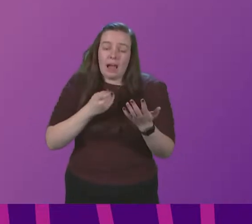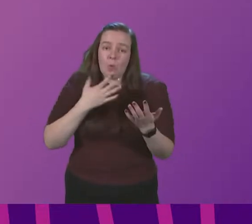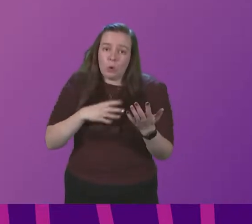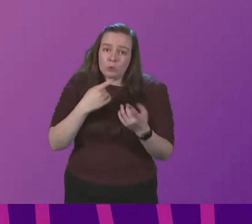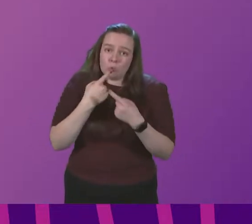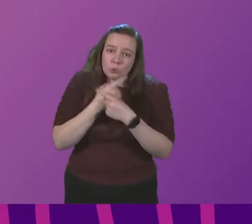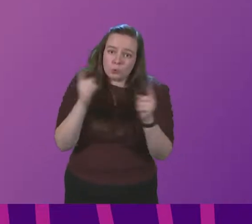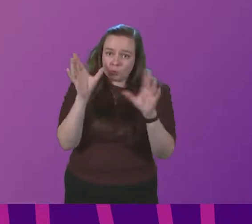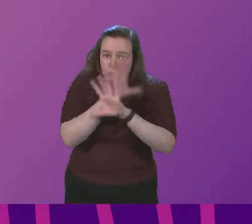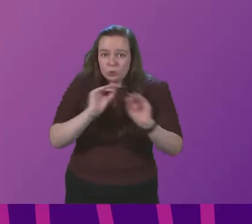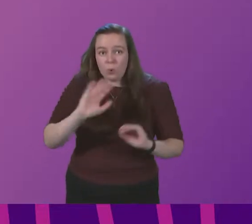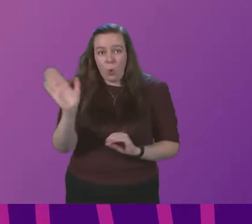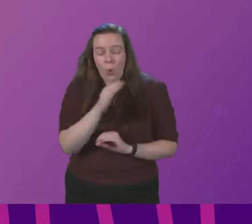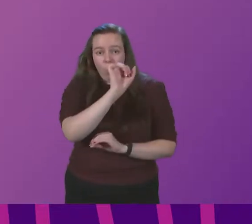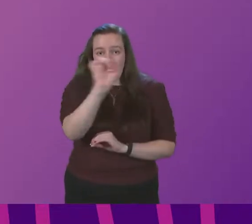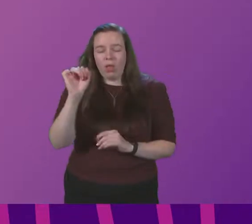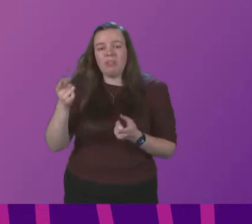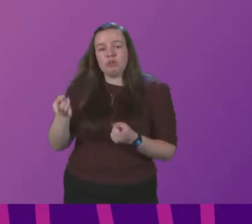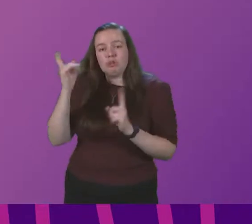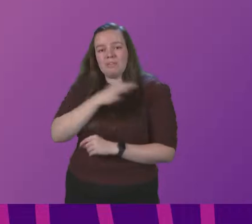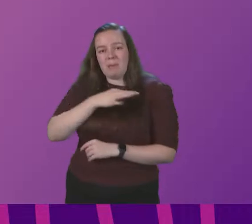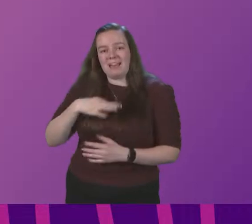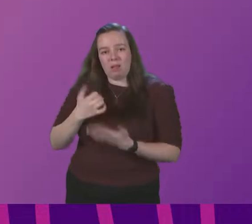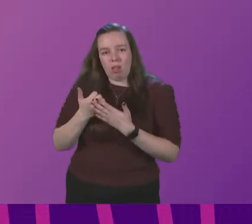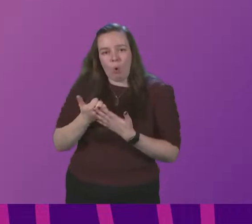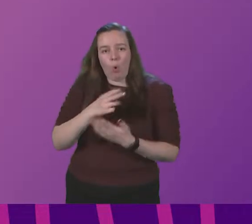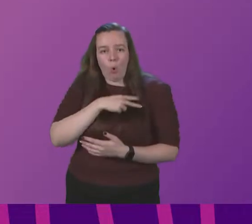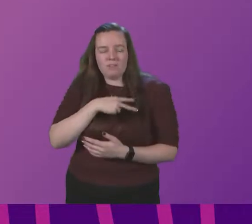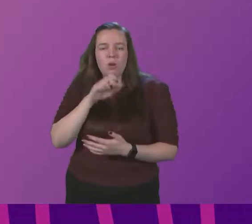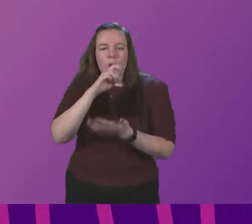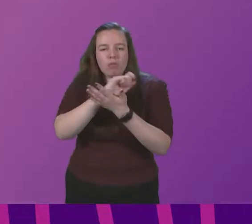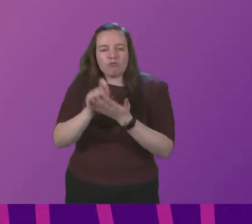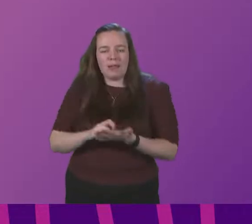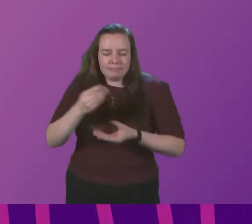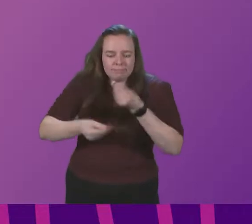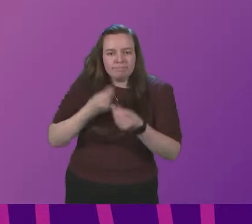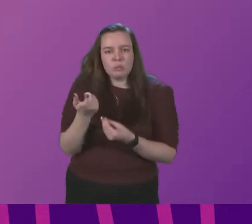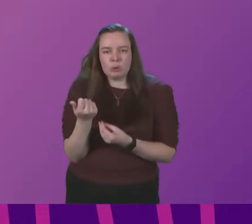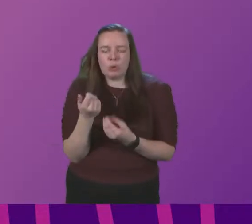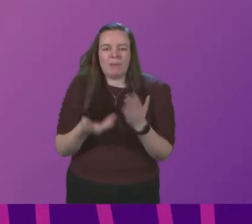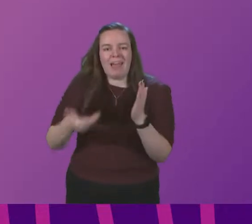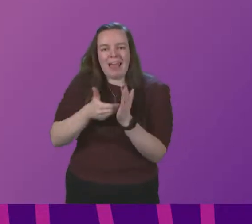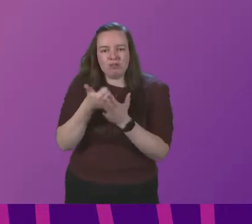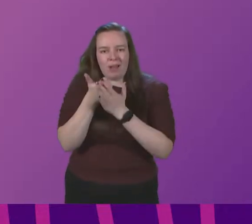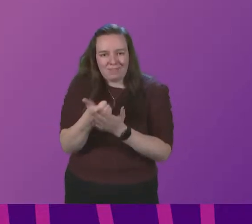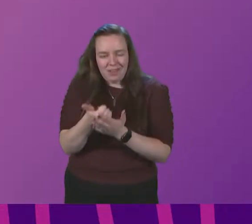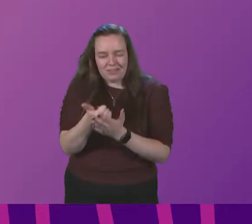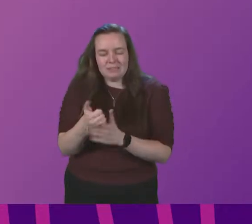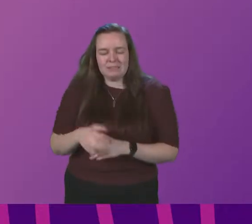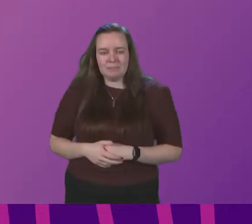to all of you that the Chief Medical Officer will be writing to you shortly with further advice and assurance.